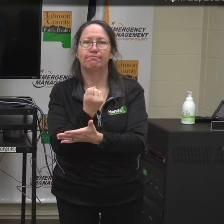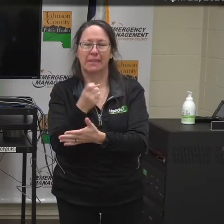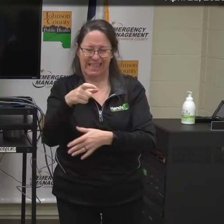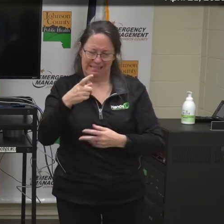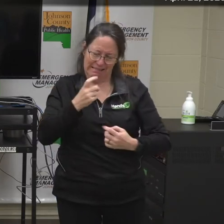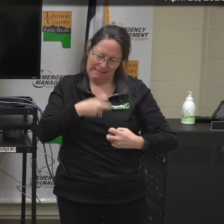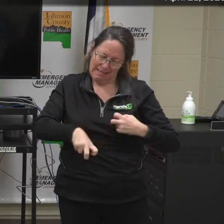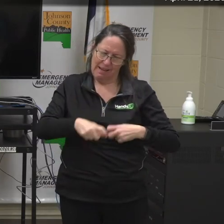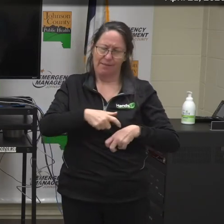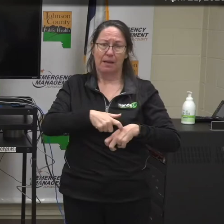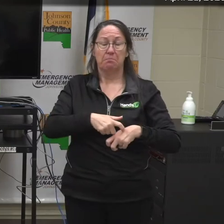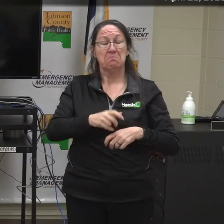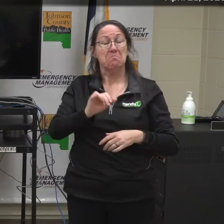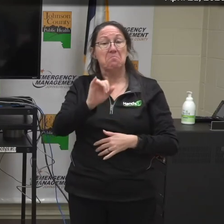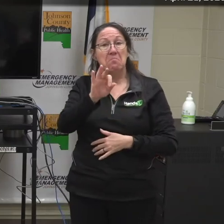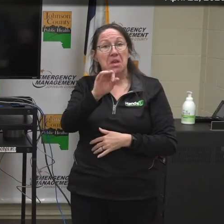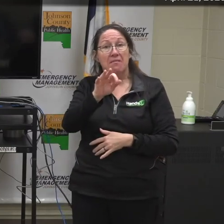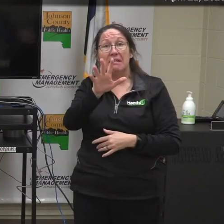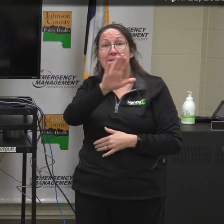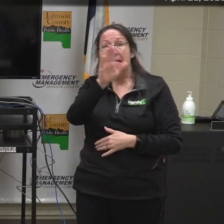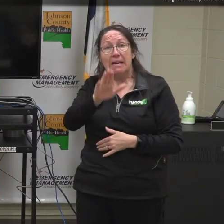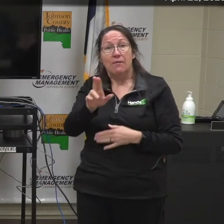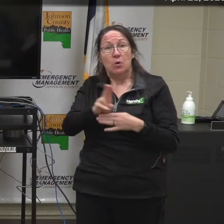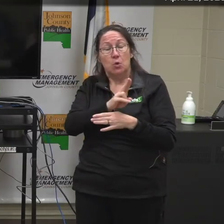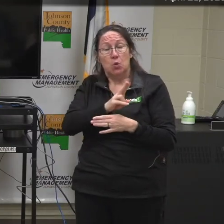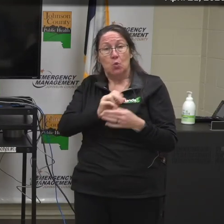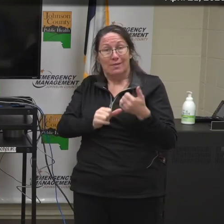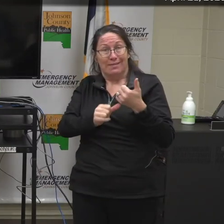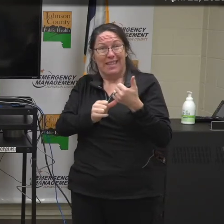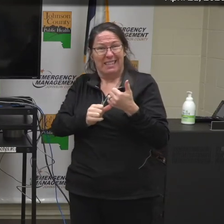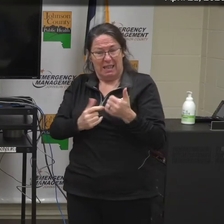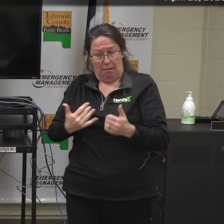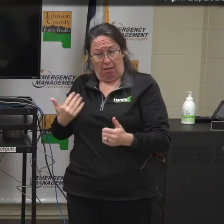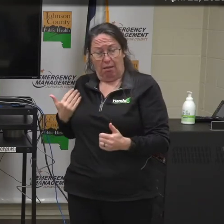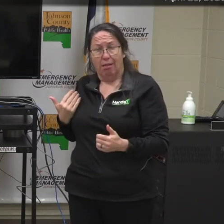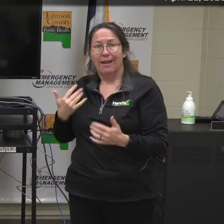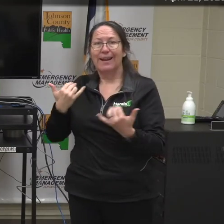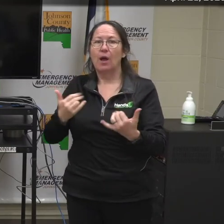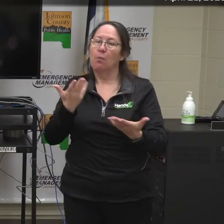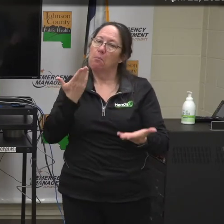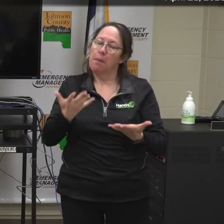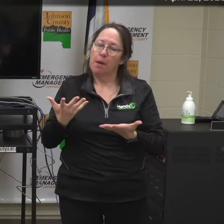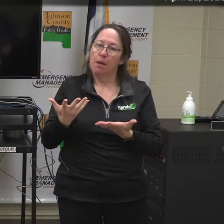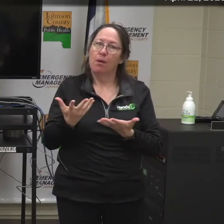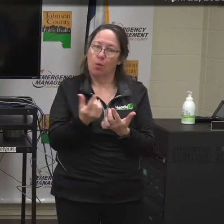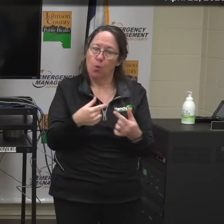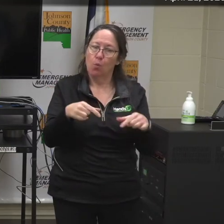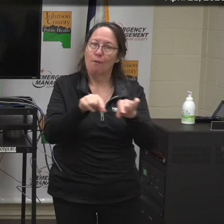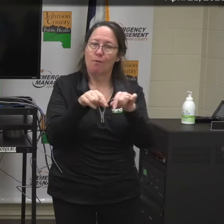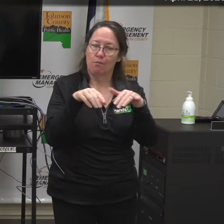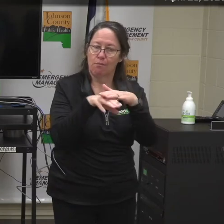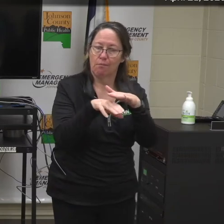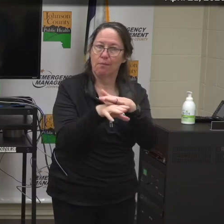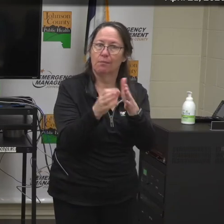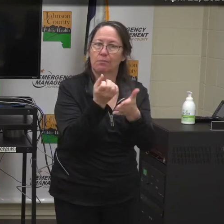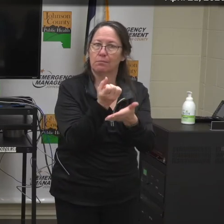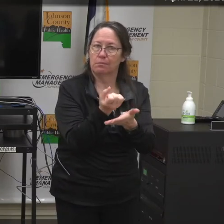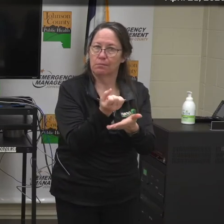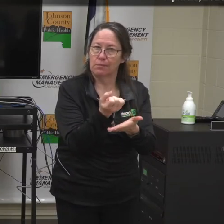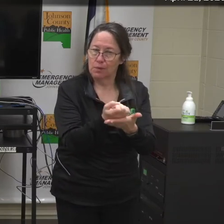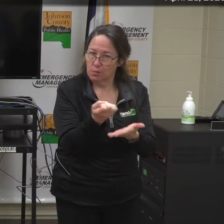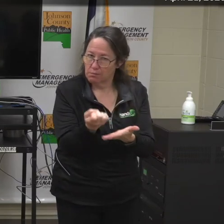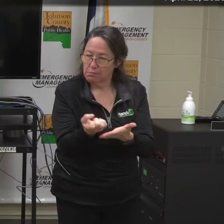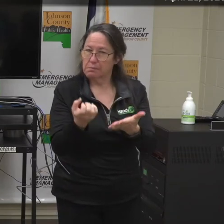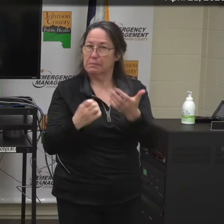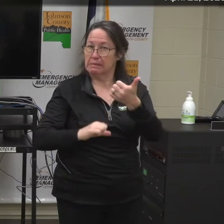Even if you have not used local, state, or federal assistance in the past, you may be eligible to take advantage of services and assistance now,